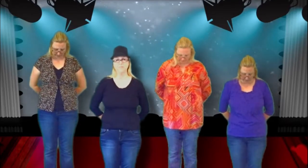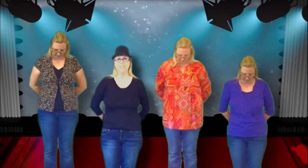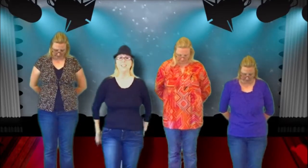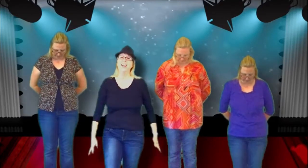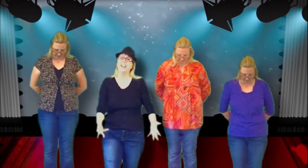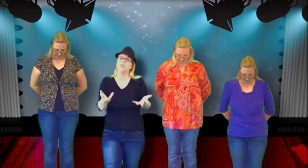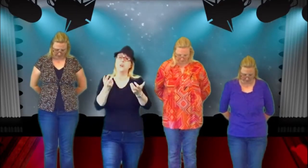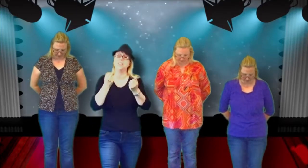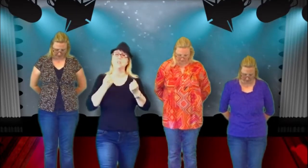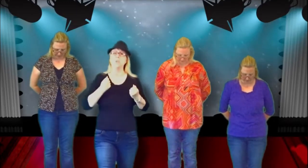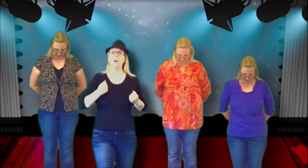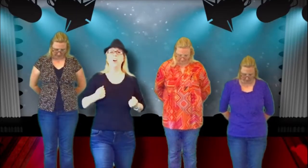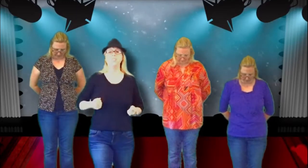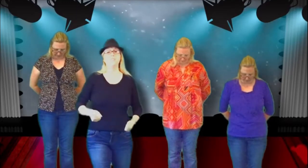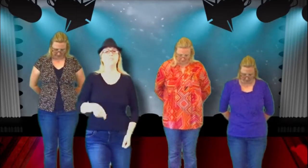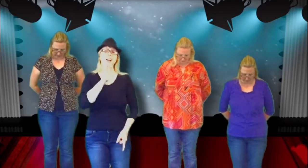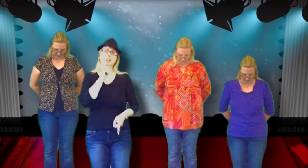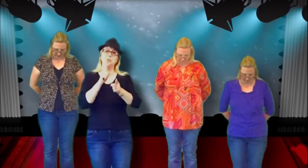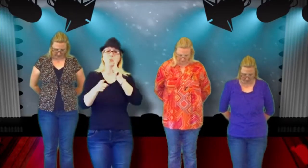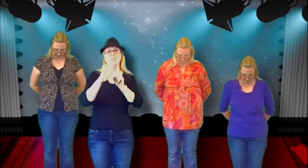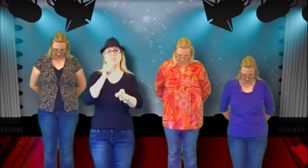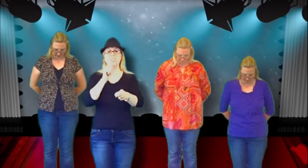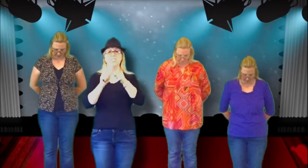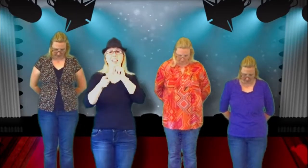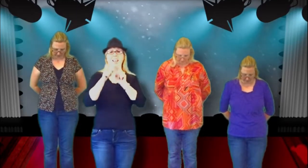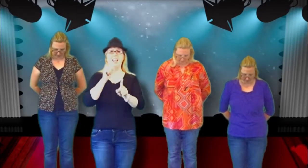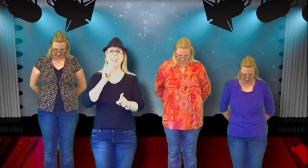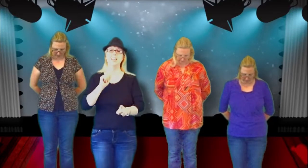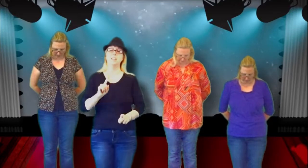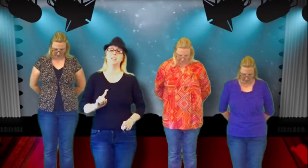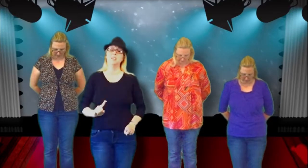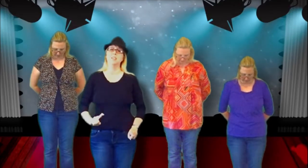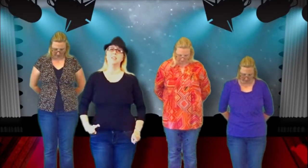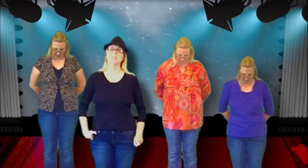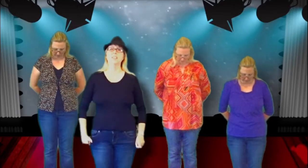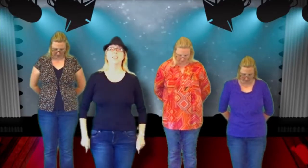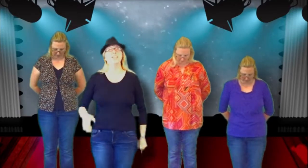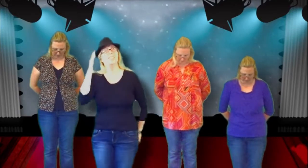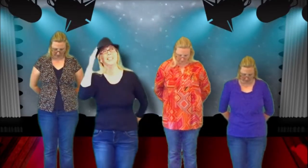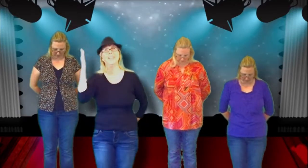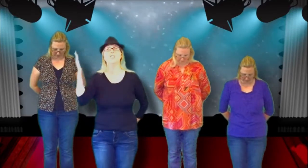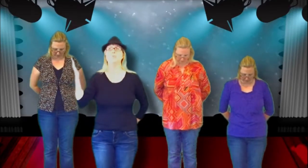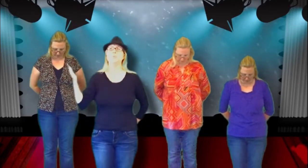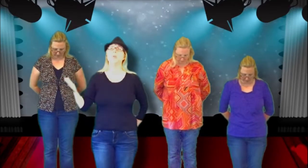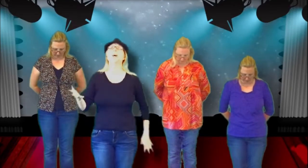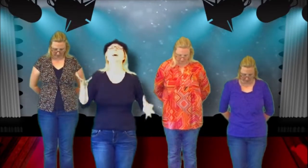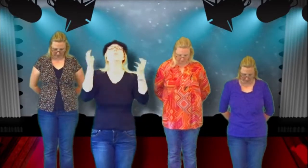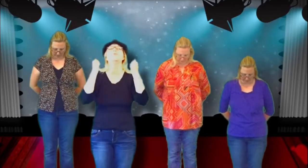I try so hard to find the words to say To let you know how